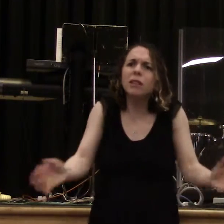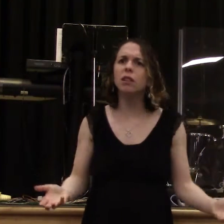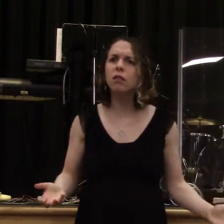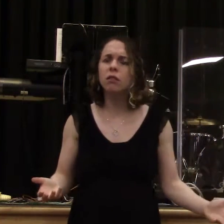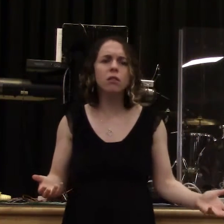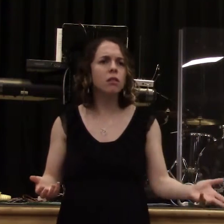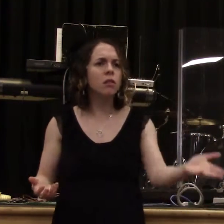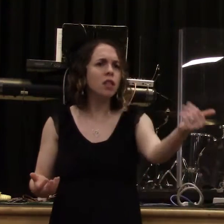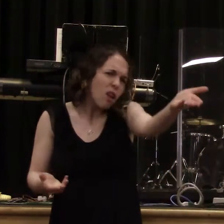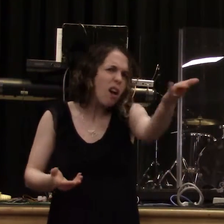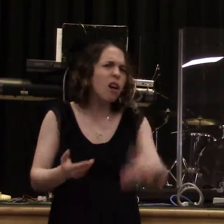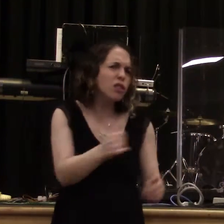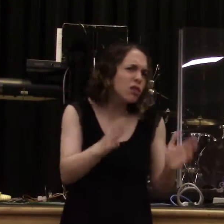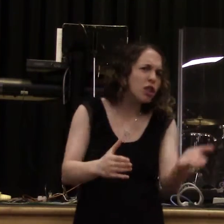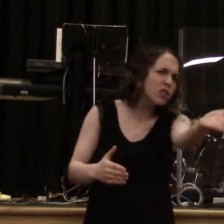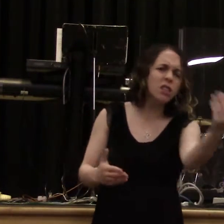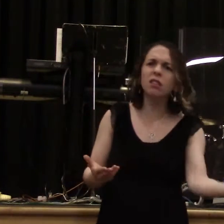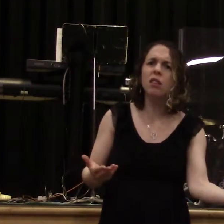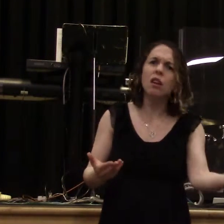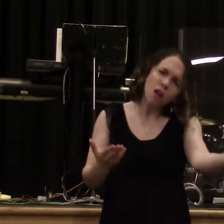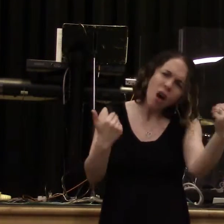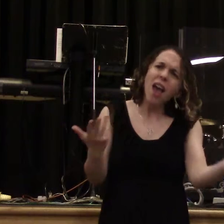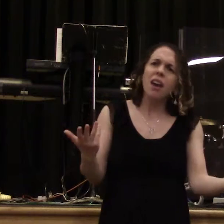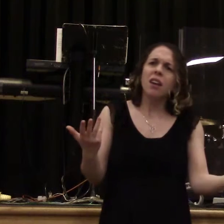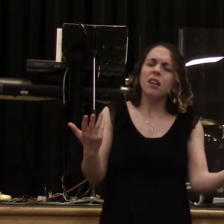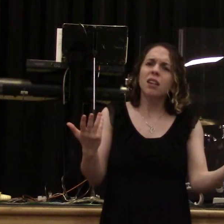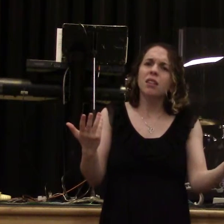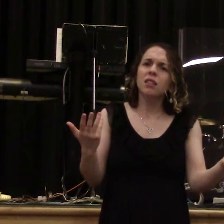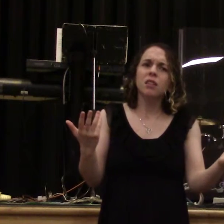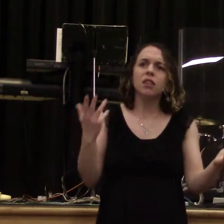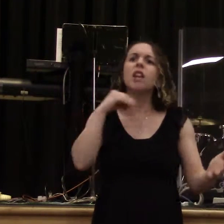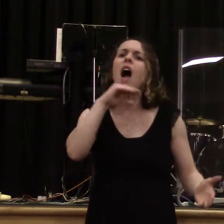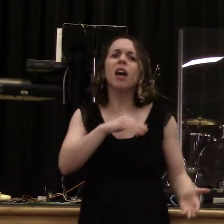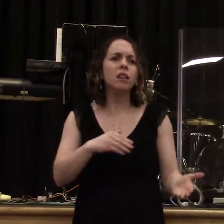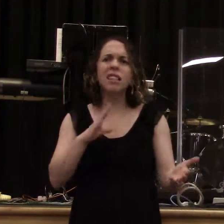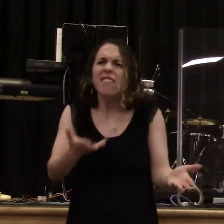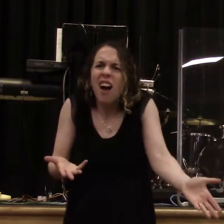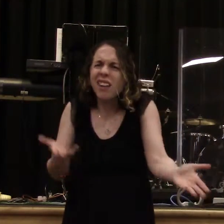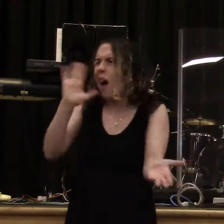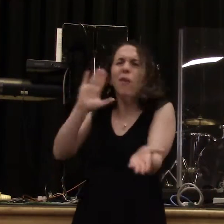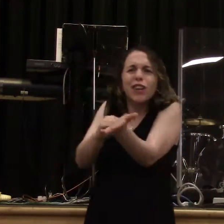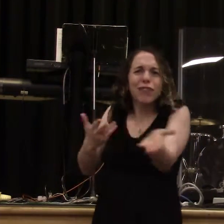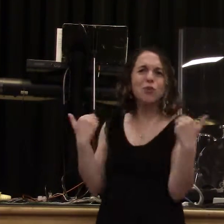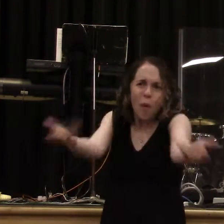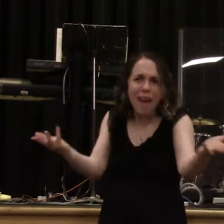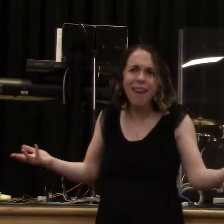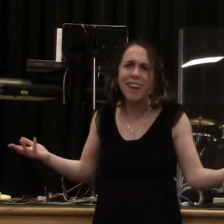all men, teaching us to say no to ungodliness. Grace is never an excuse to go and sin. Jesus paid for